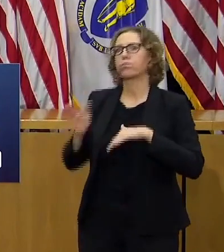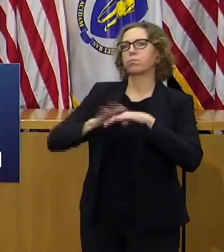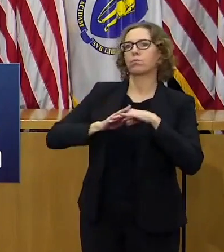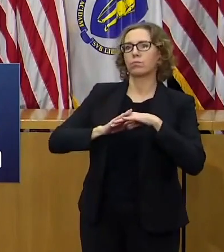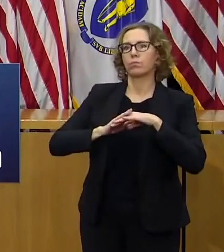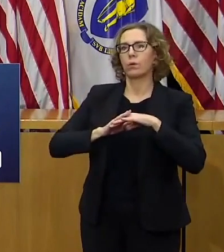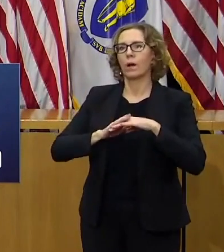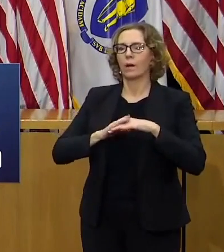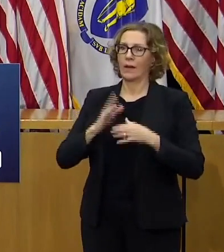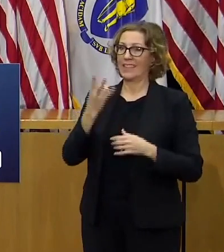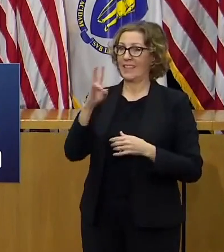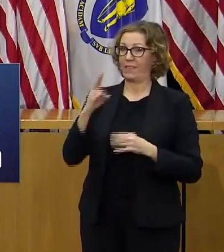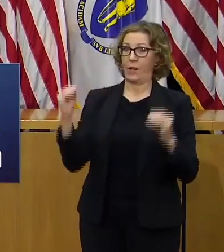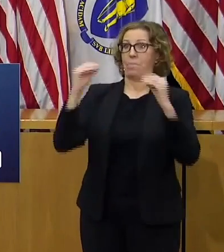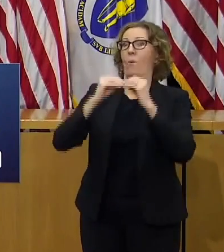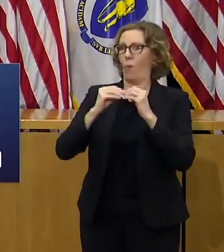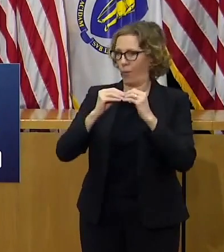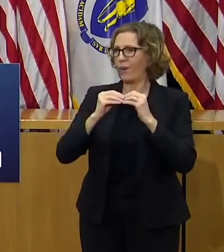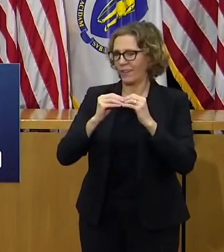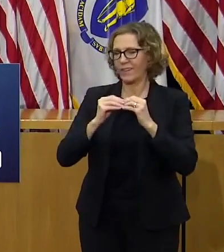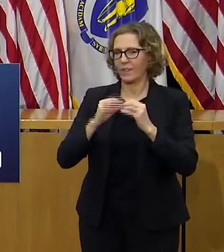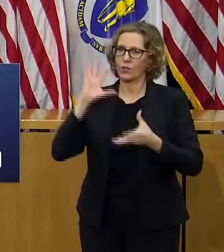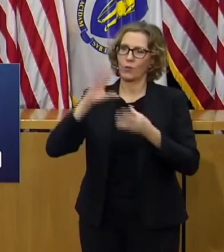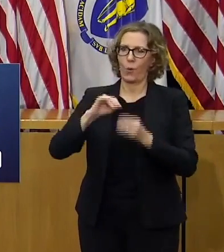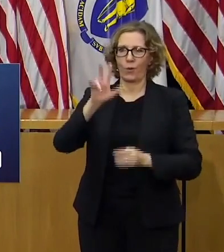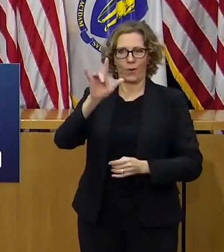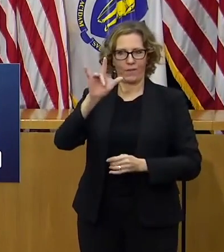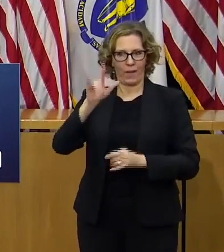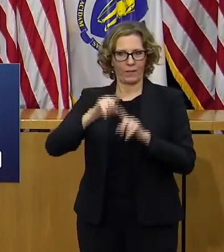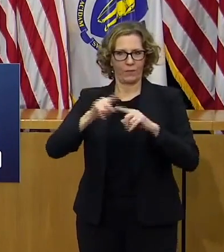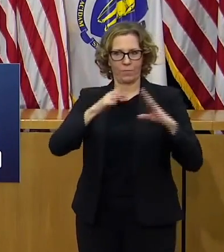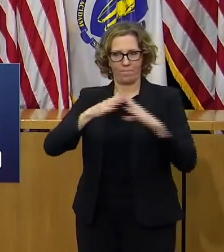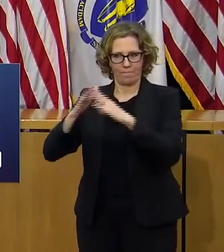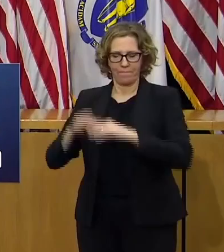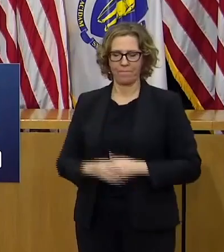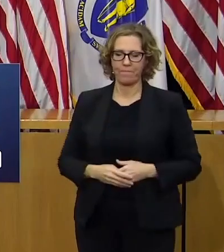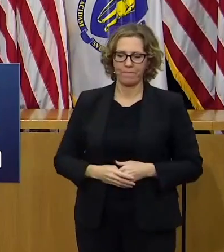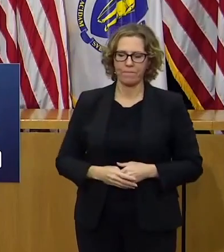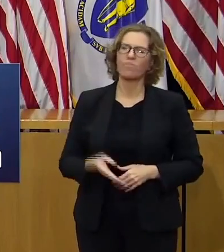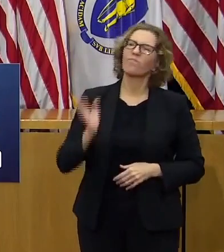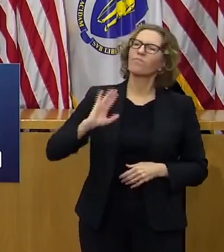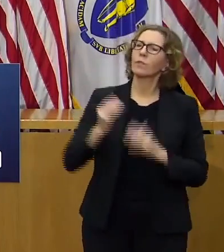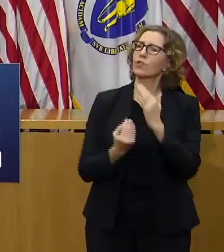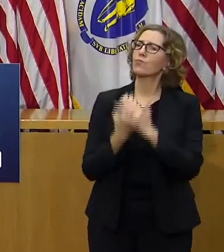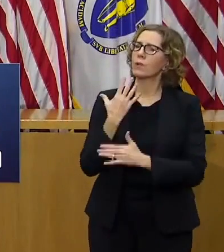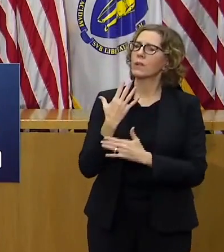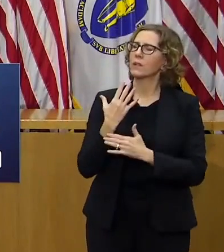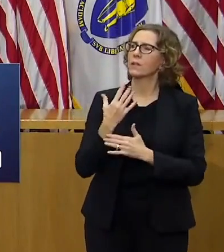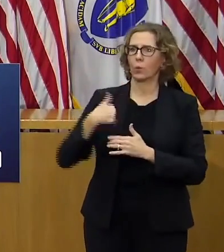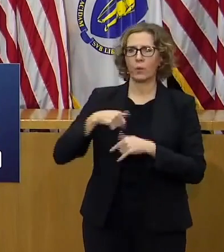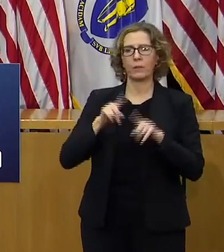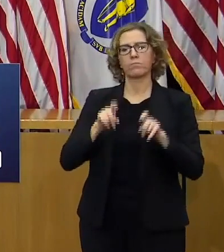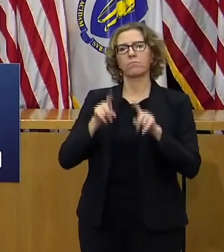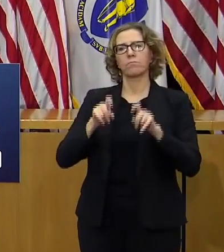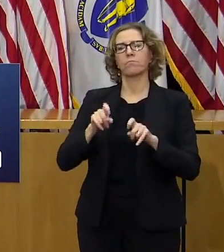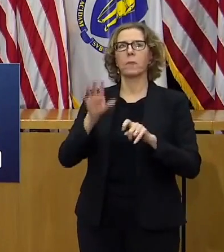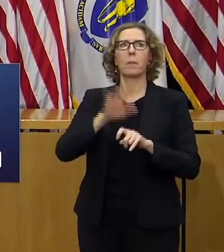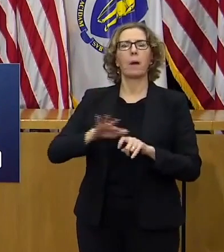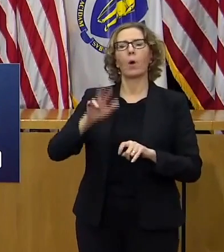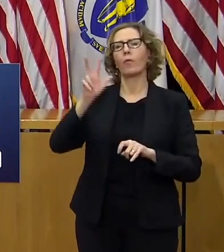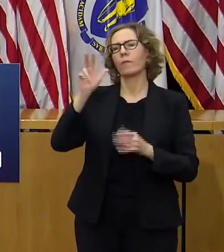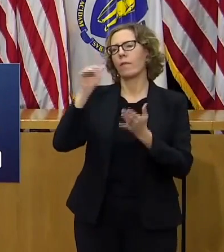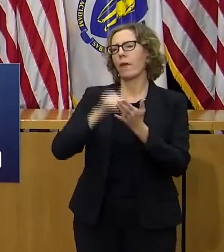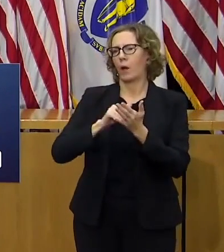last spring when we first launched this program the Commonwealth was completing around 3,000 tests per week at our state operated sites